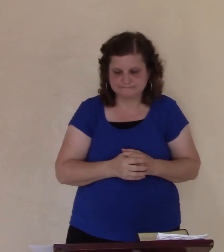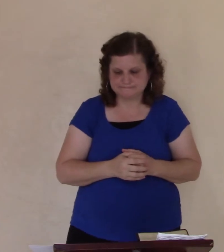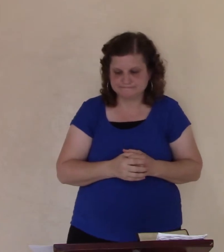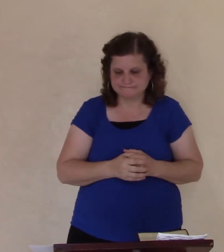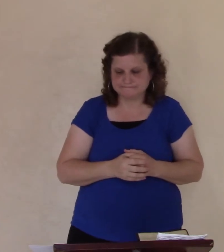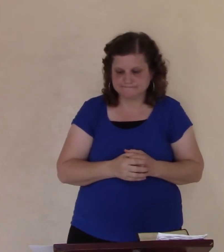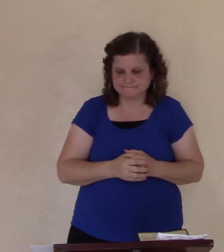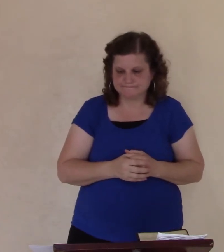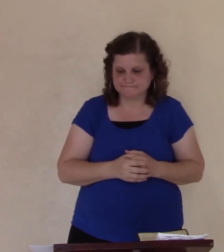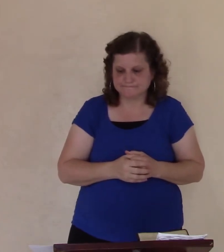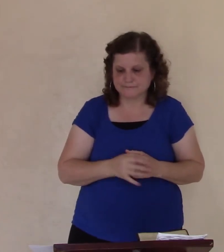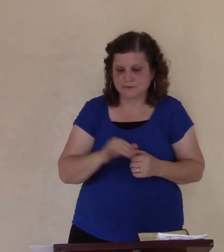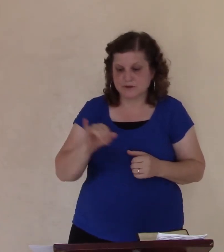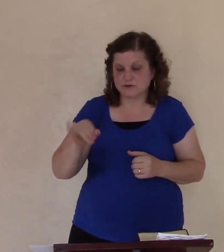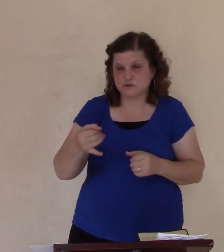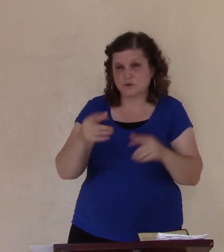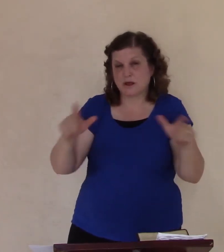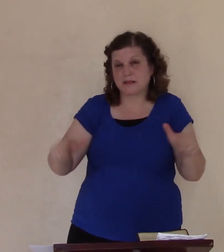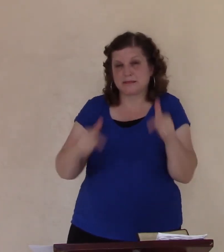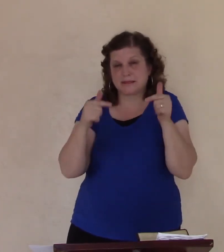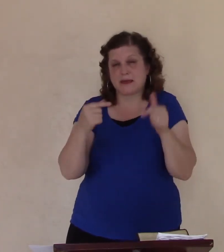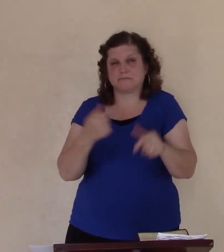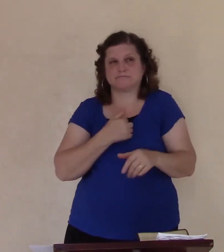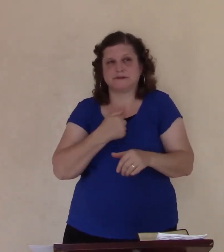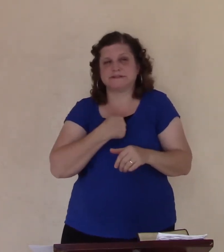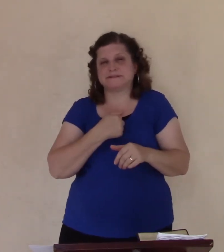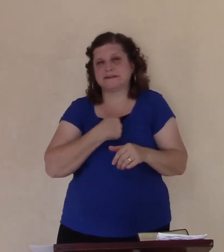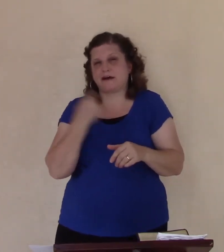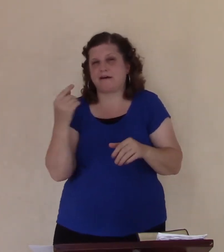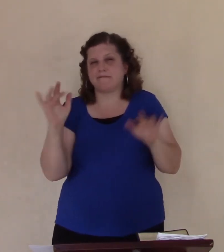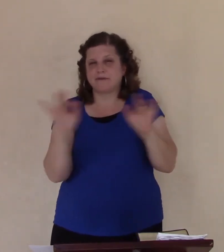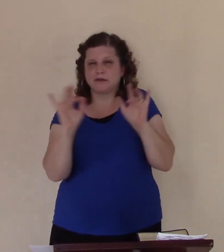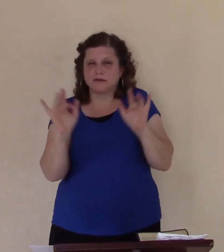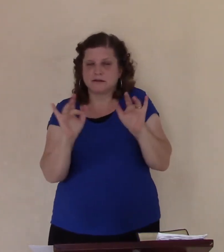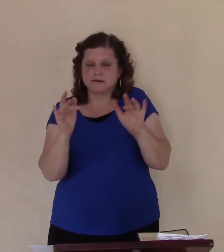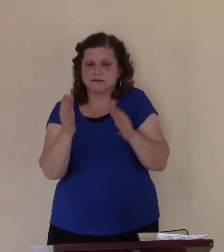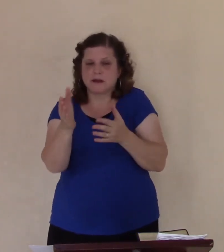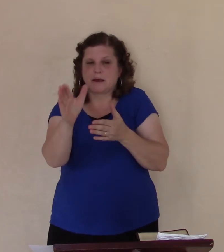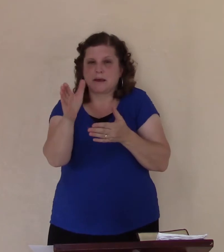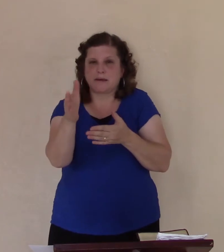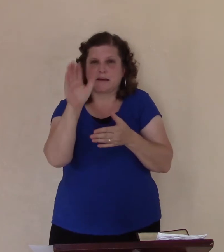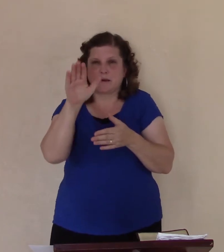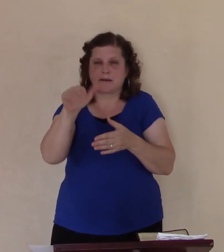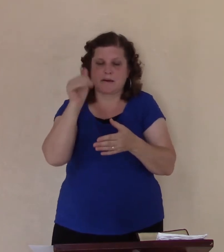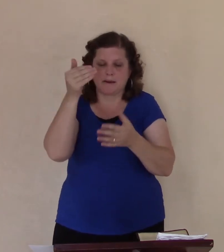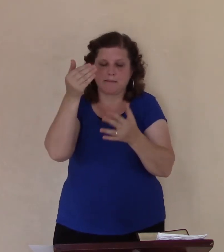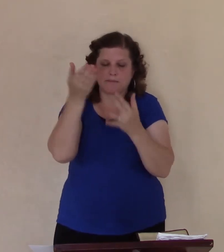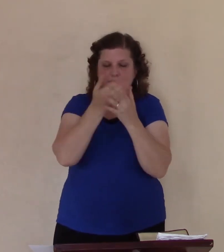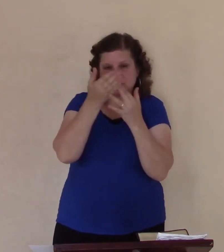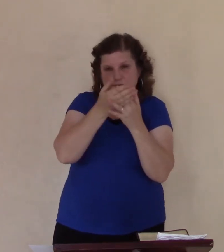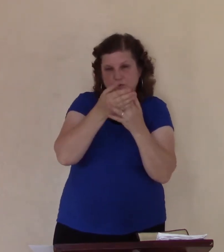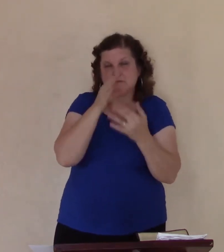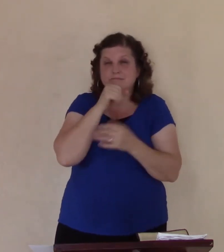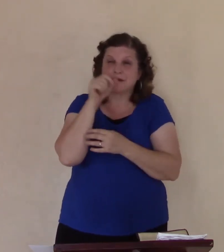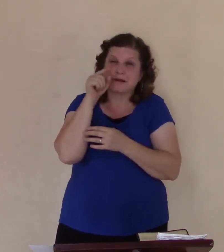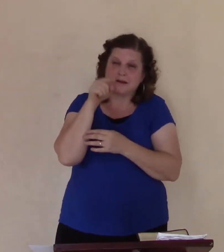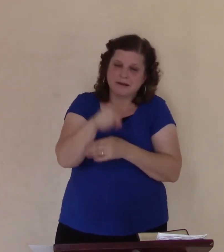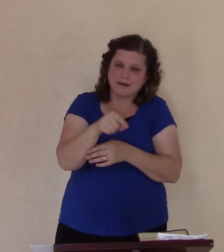Jonah allowed his personal feelings, to come in between him and God. His anger, his hatred towards those